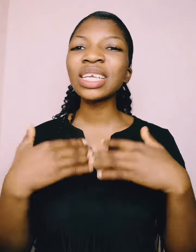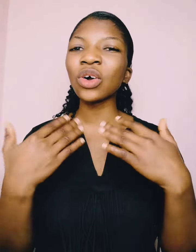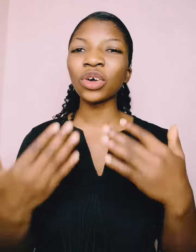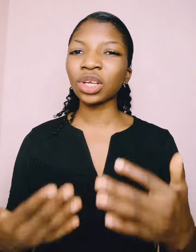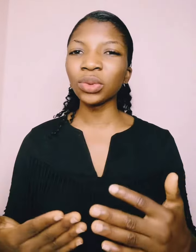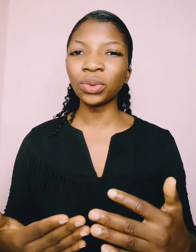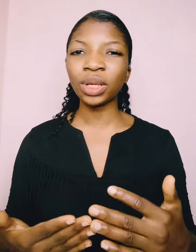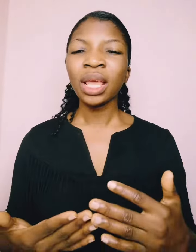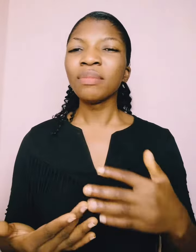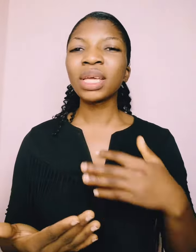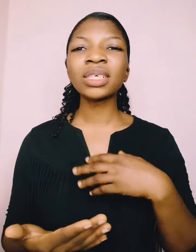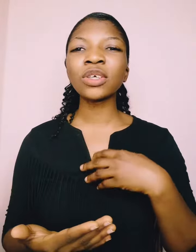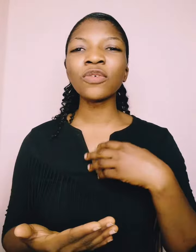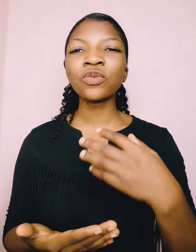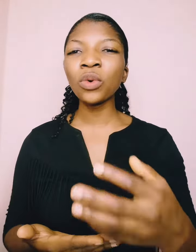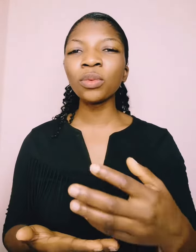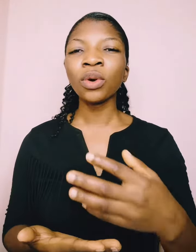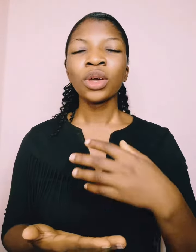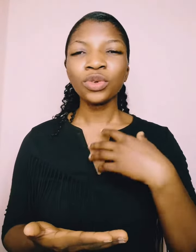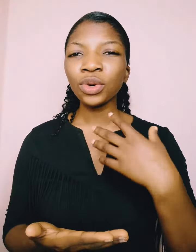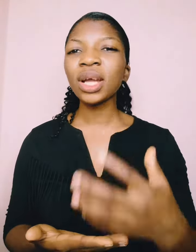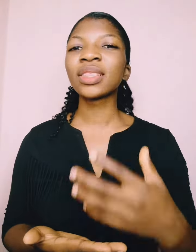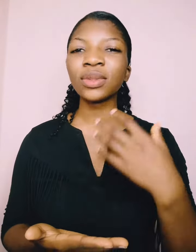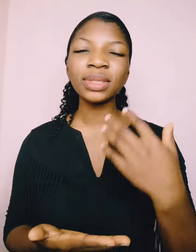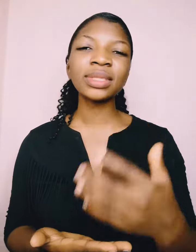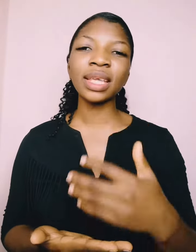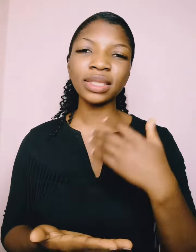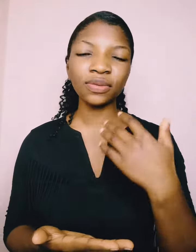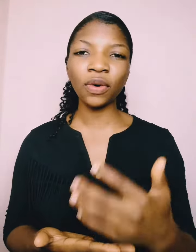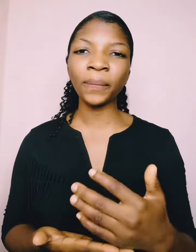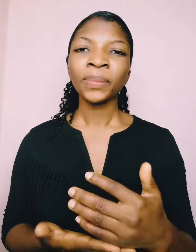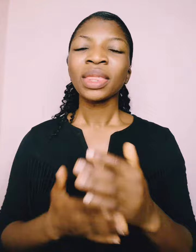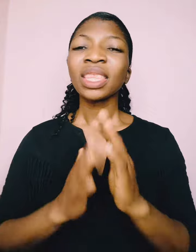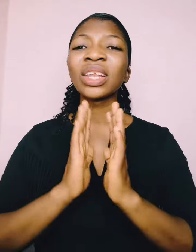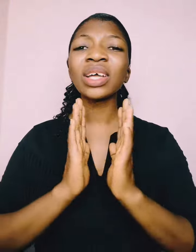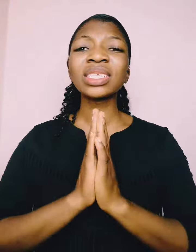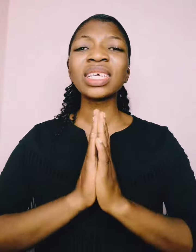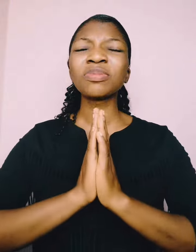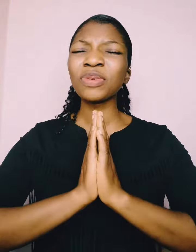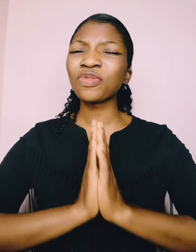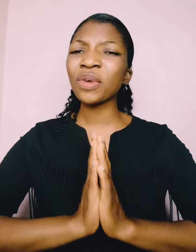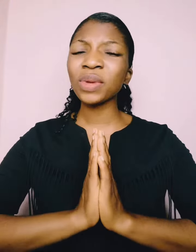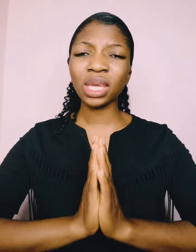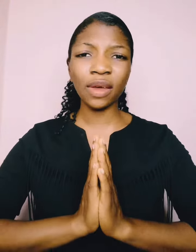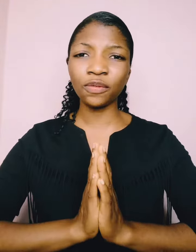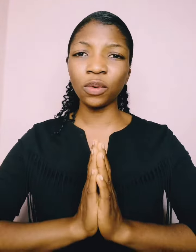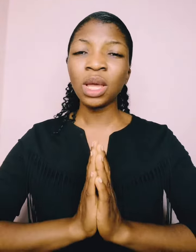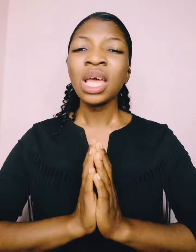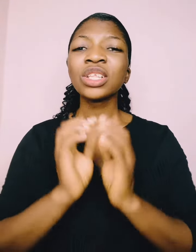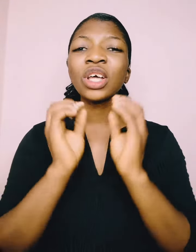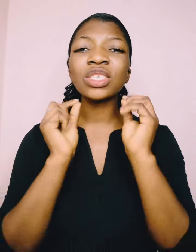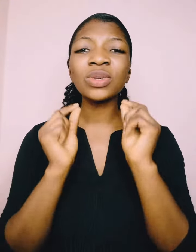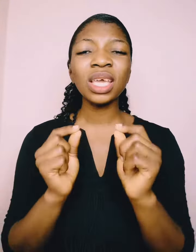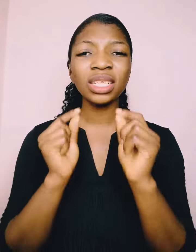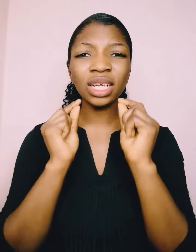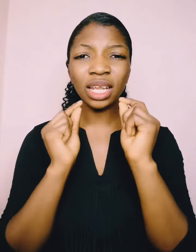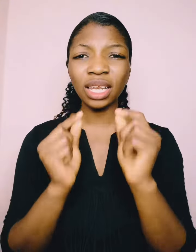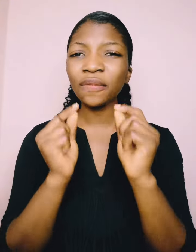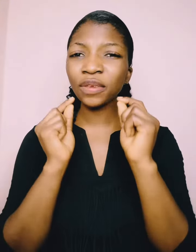conclude because of who you heard those things from. The Lord says, be very careful not to hate on a lovely